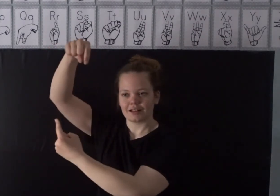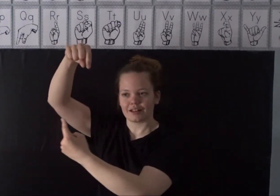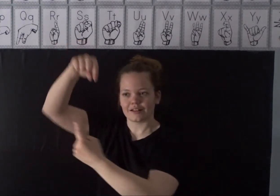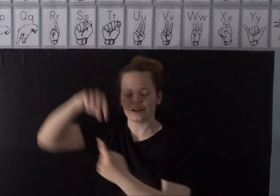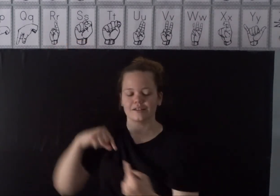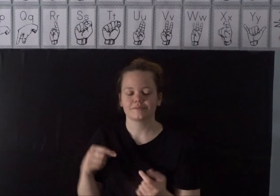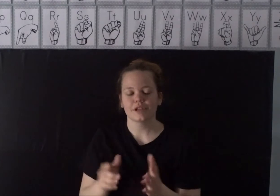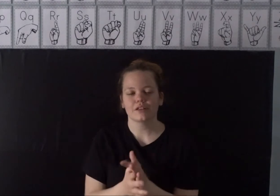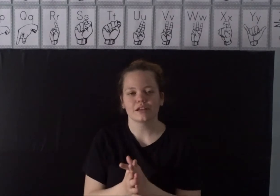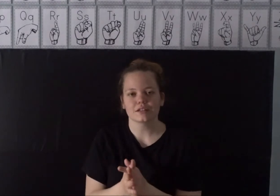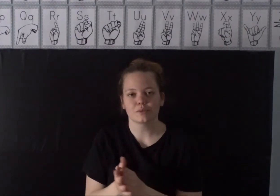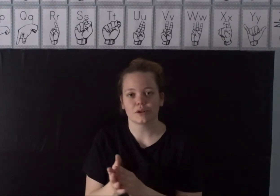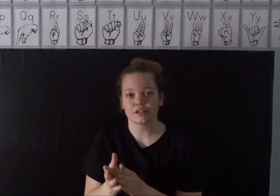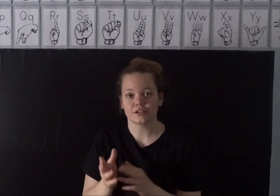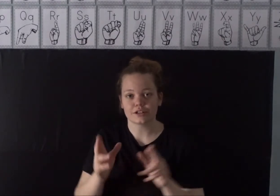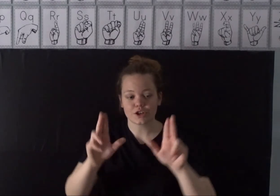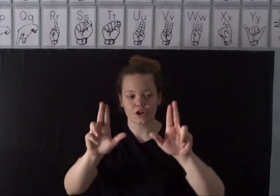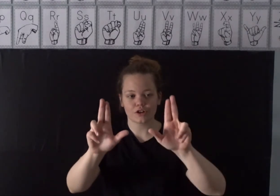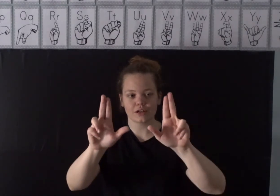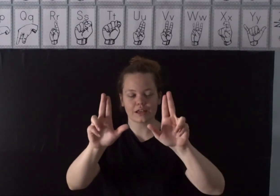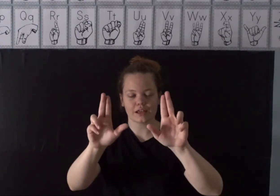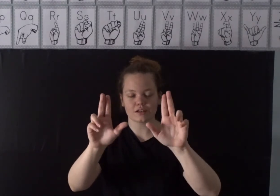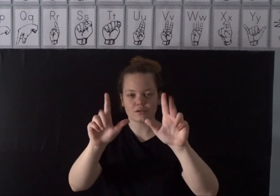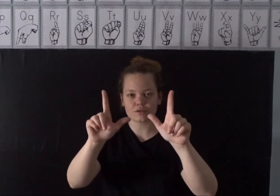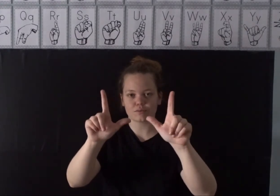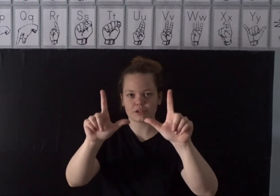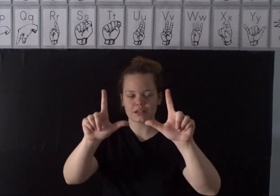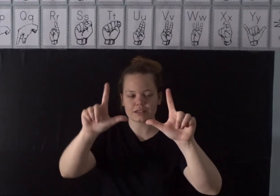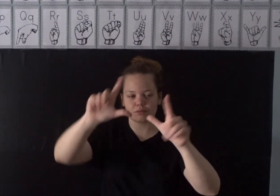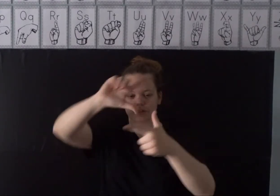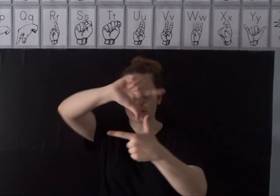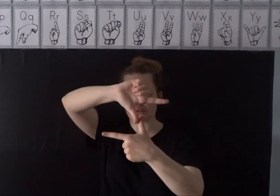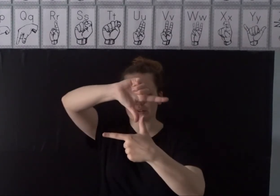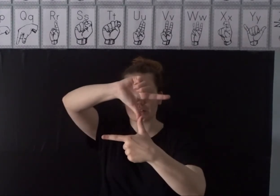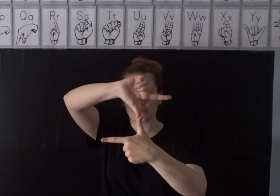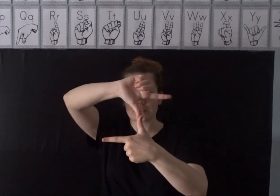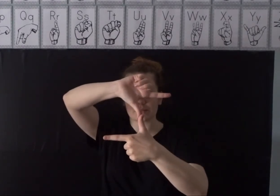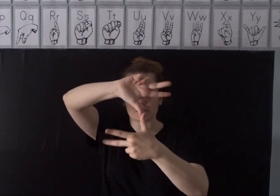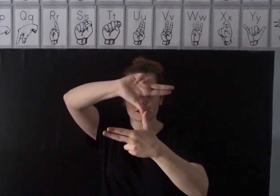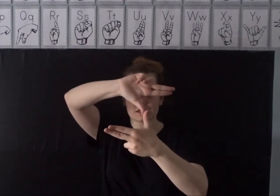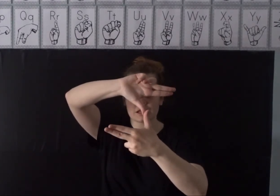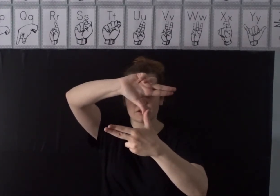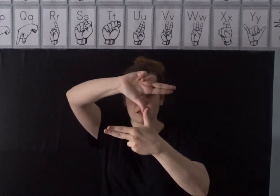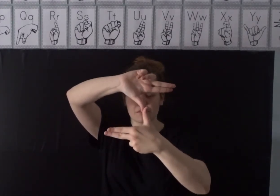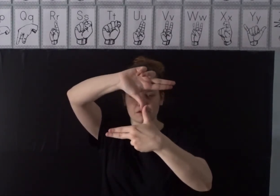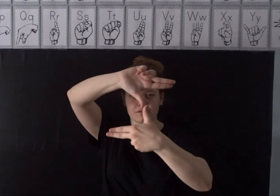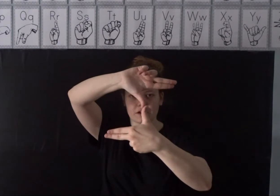Alright. Now the next one we going to learn is hurricane. So it is really similar to the tornado except you are going to stick out that middle finger.